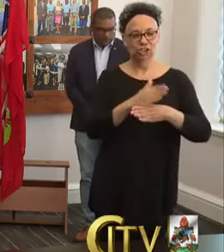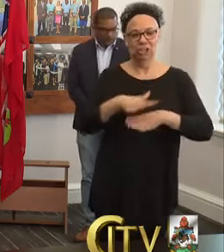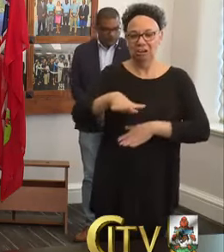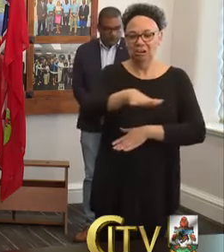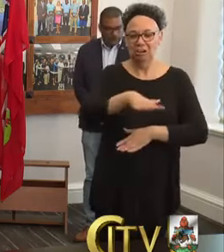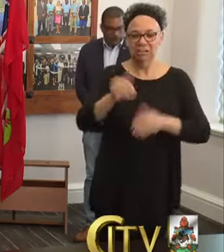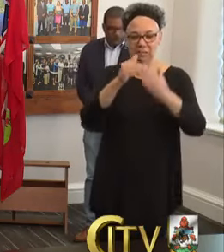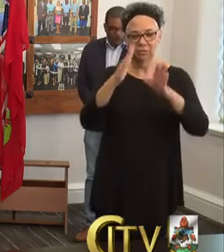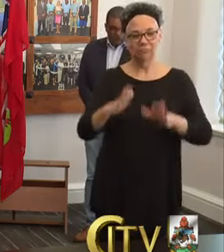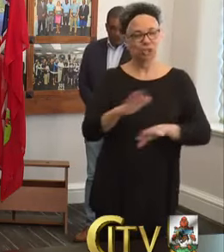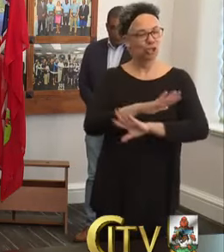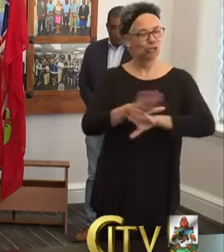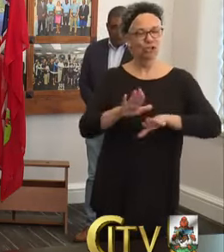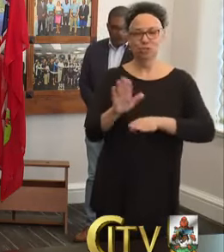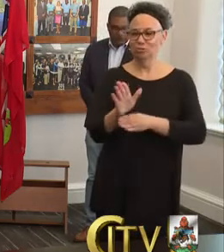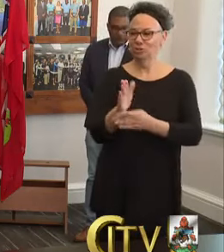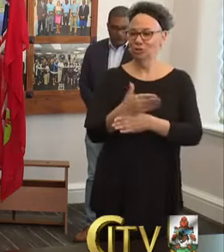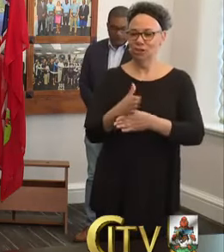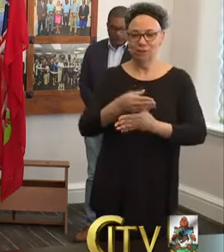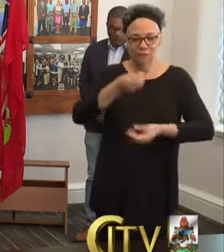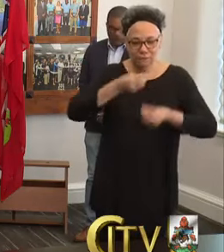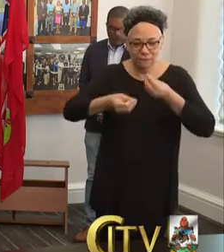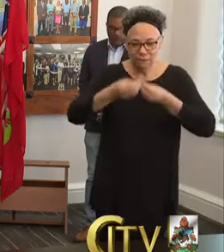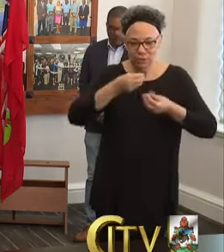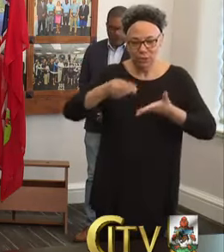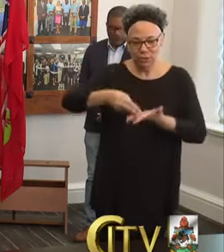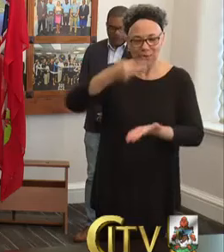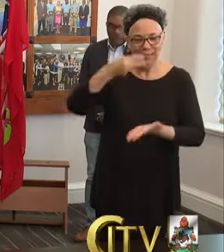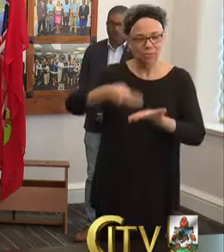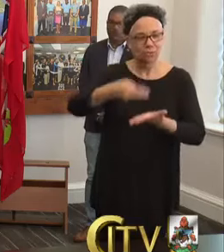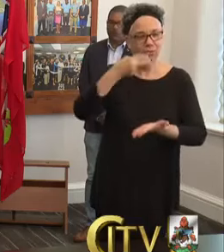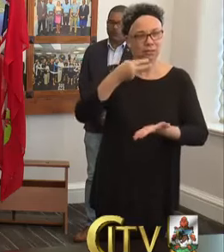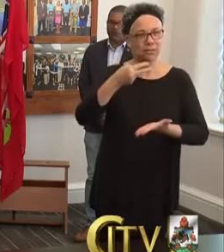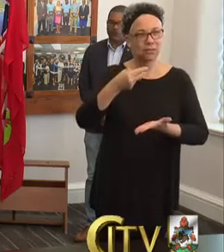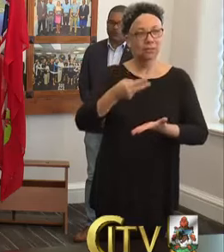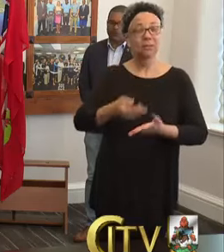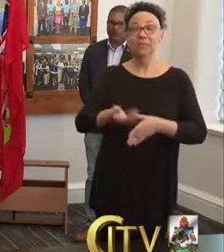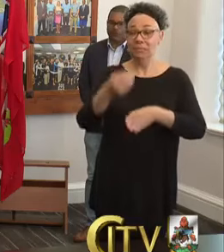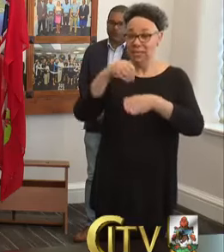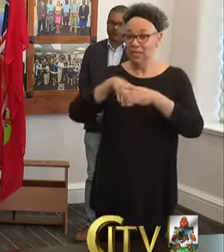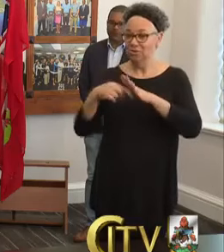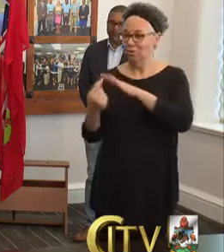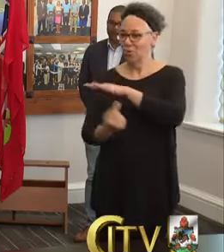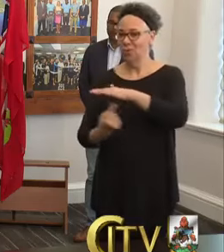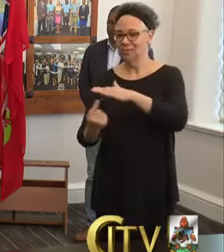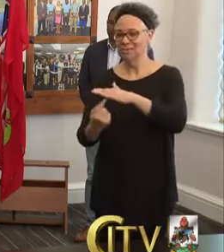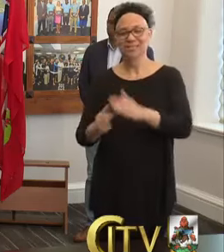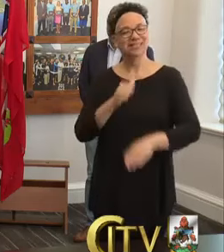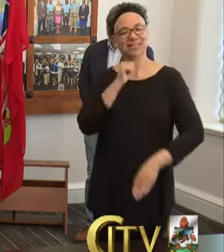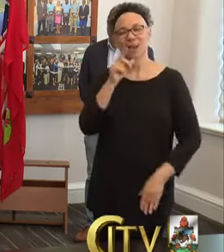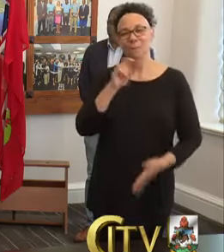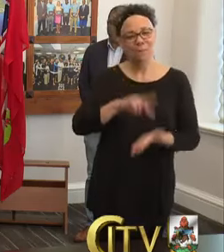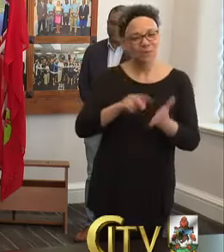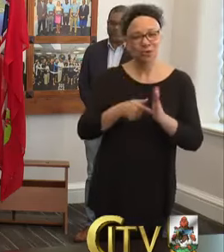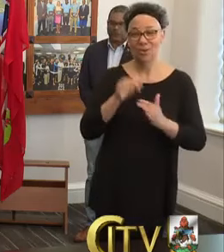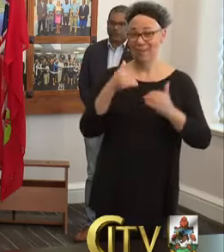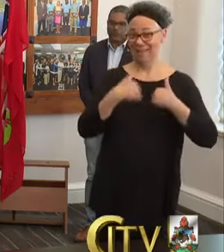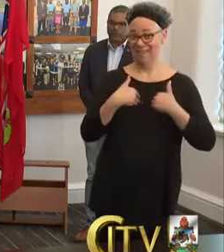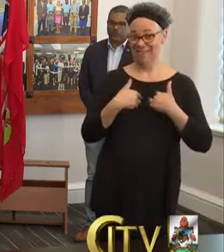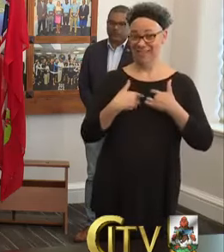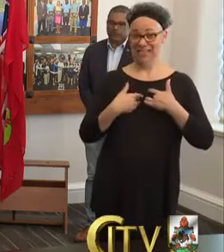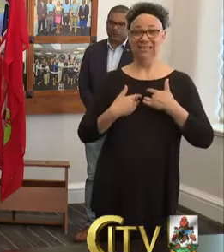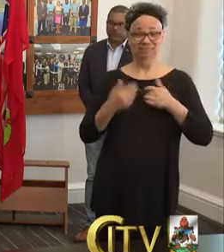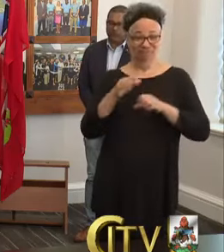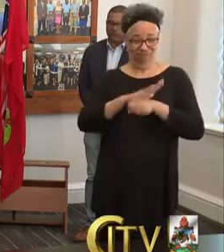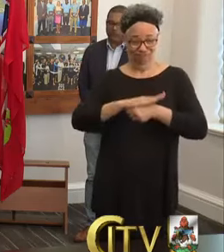utensils with members of your household. Being in quarantine does not mean that you have the virus, but what it means